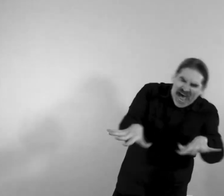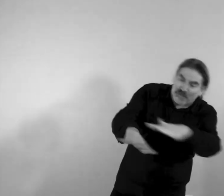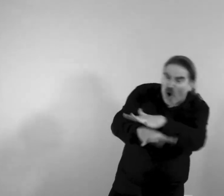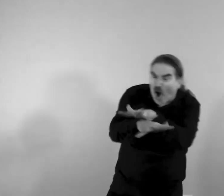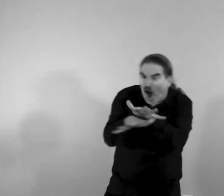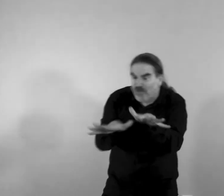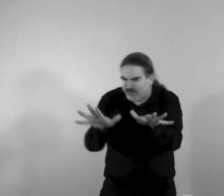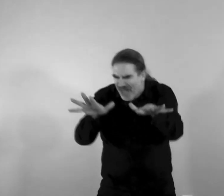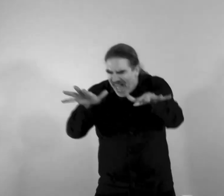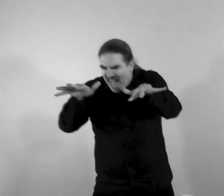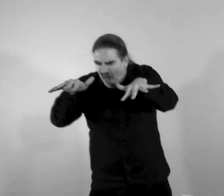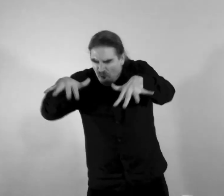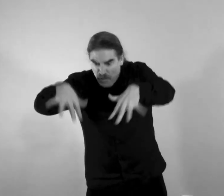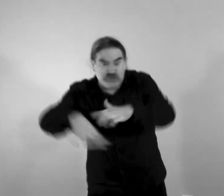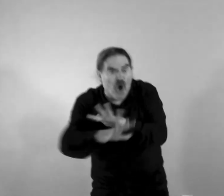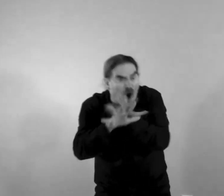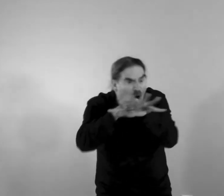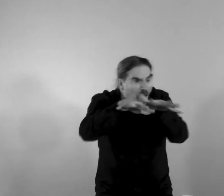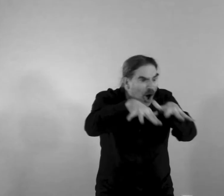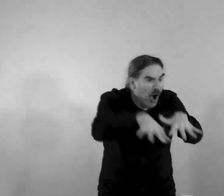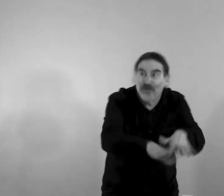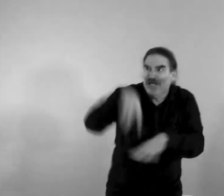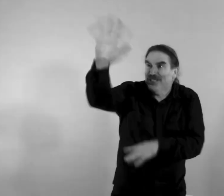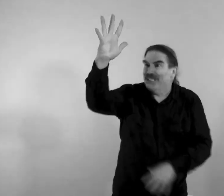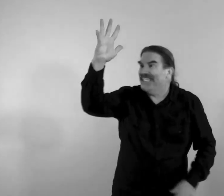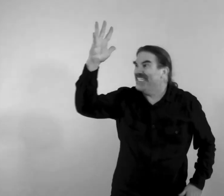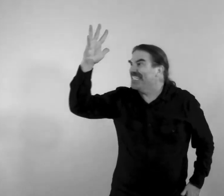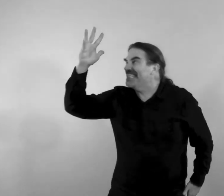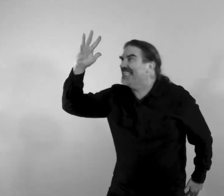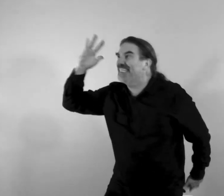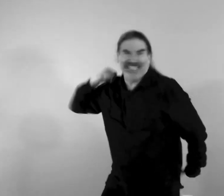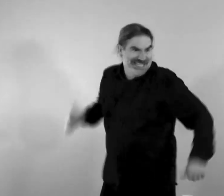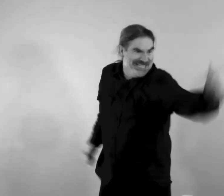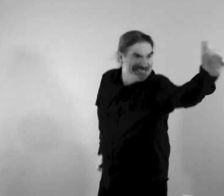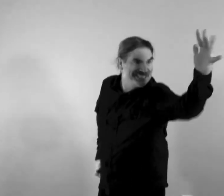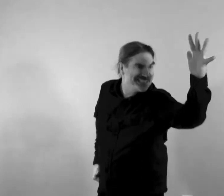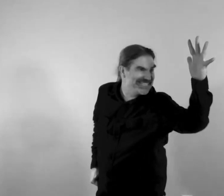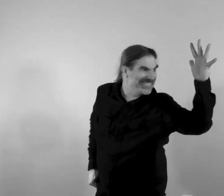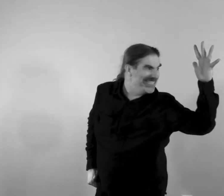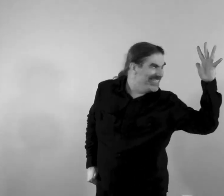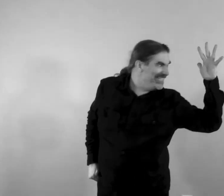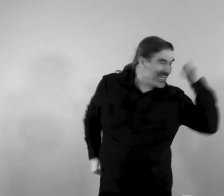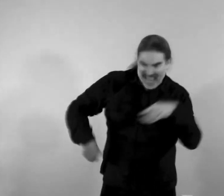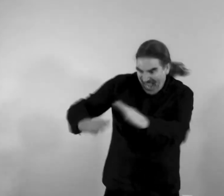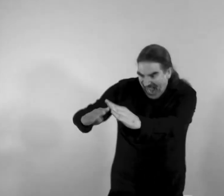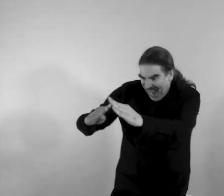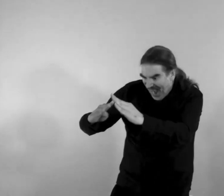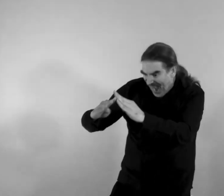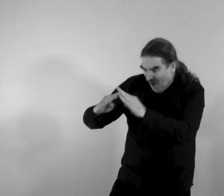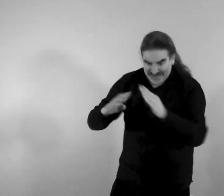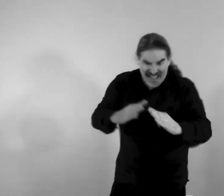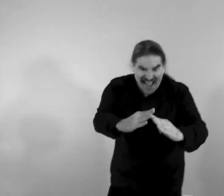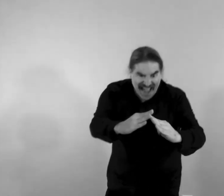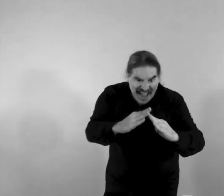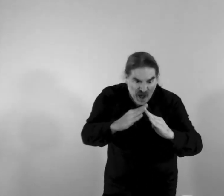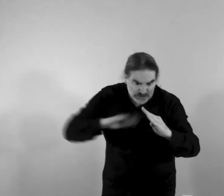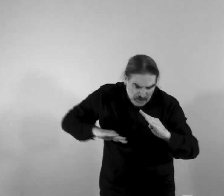enveloping tree upon tree house upon house